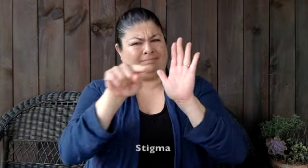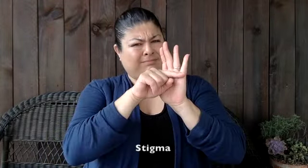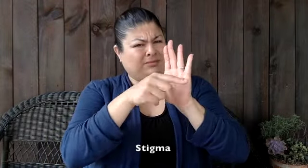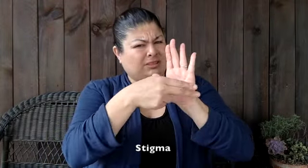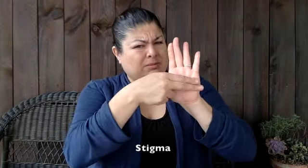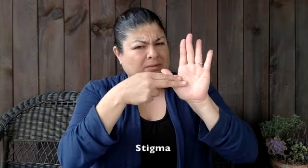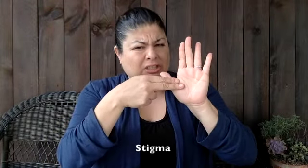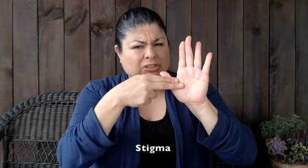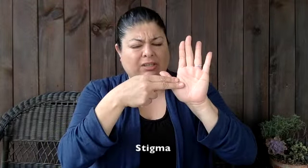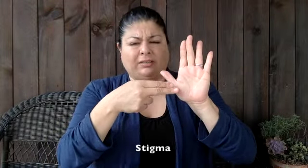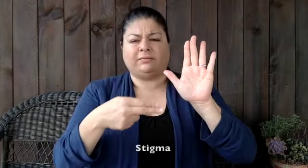stigma